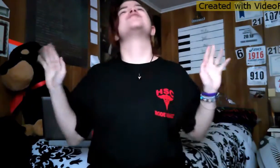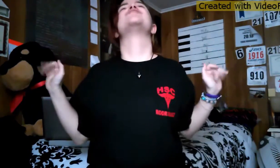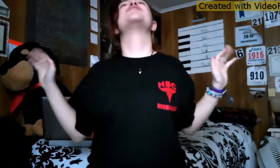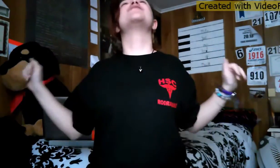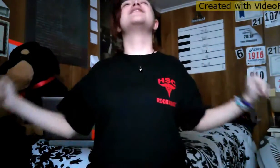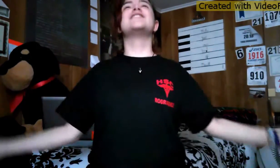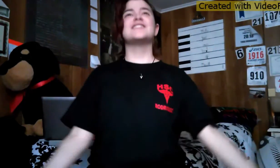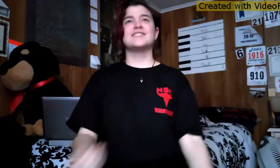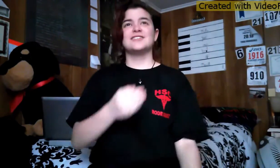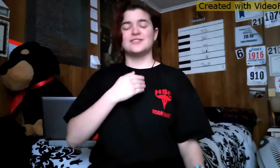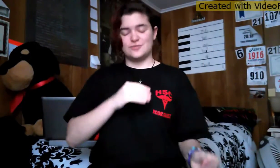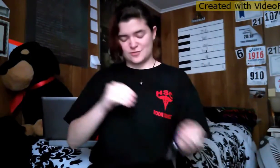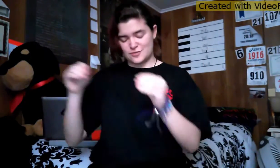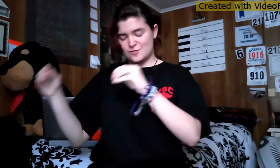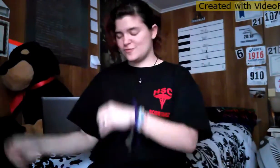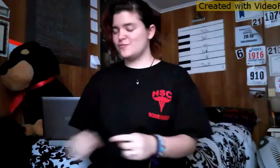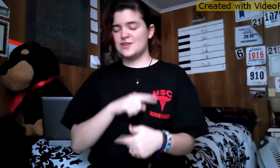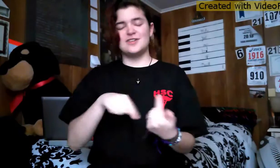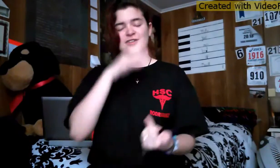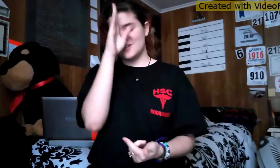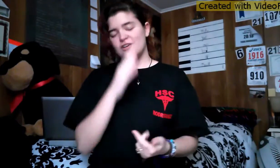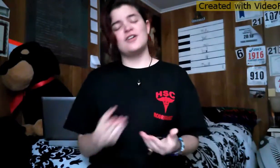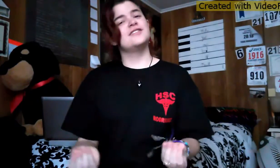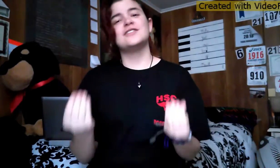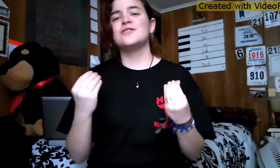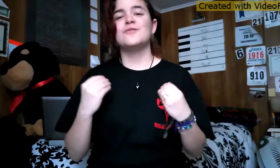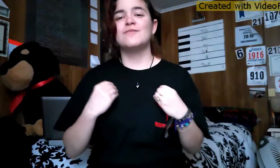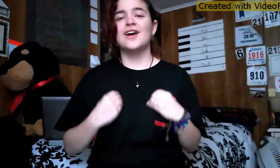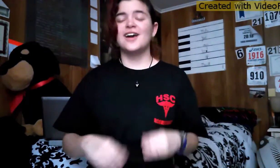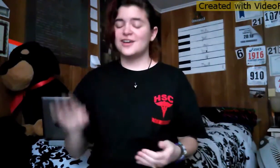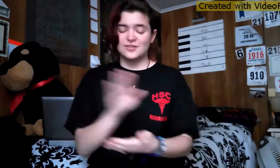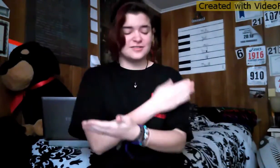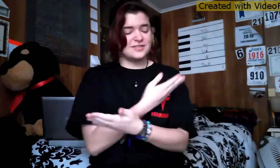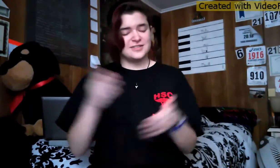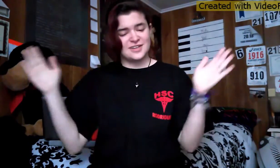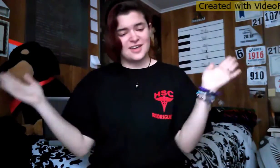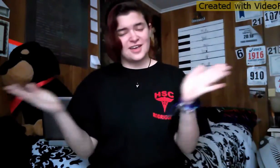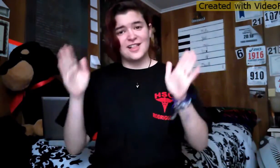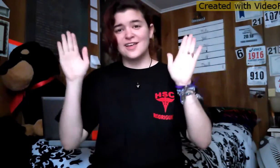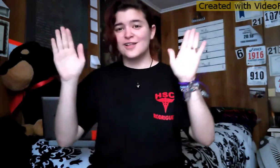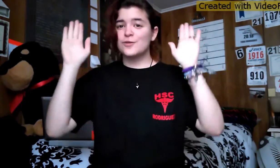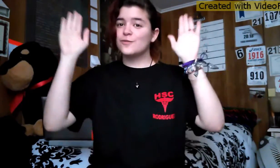wings as you go And when God takes you back, He'll say hallelujah,